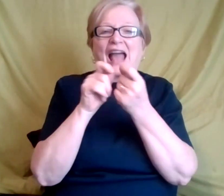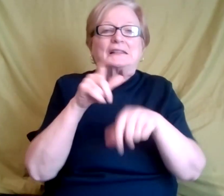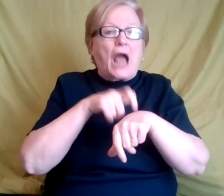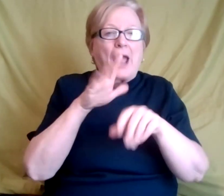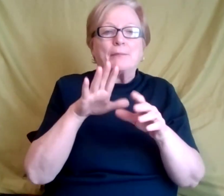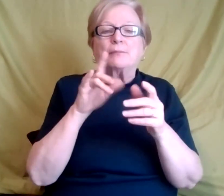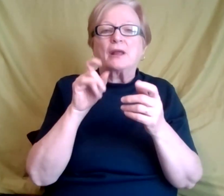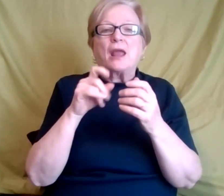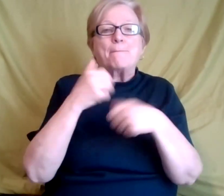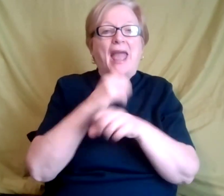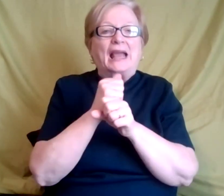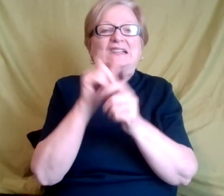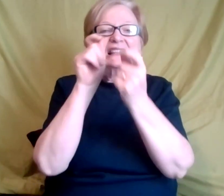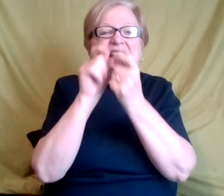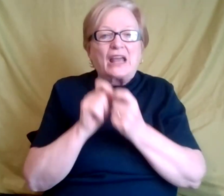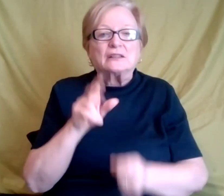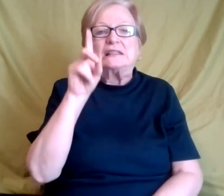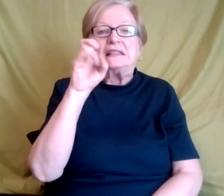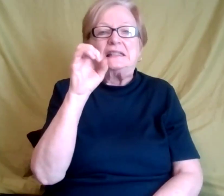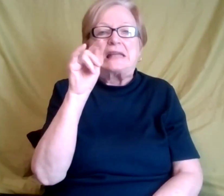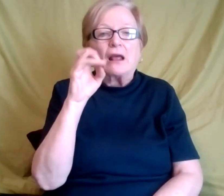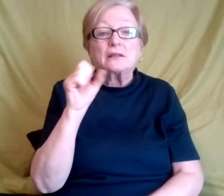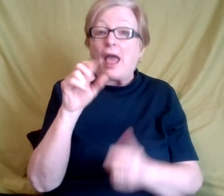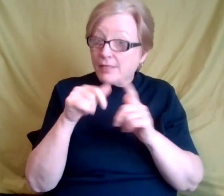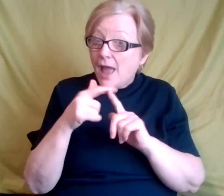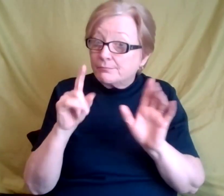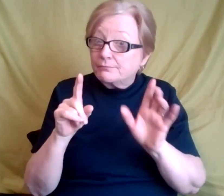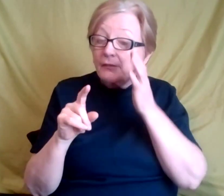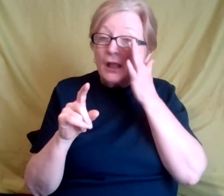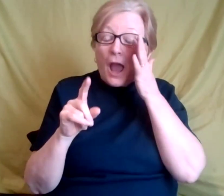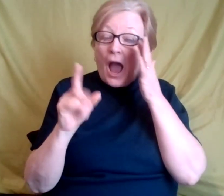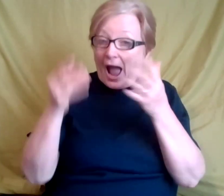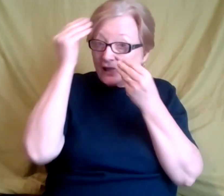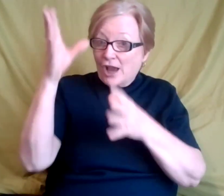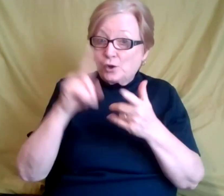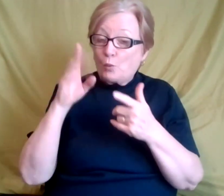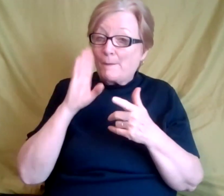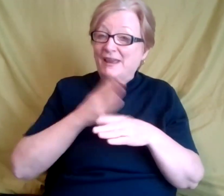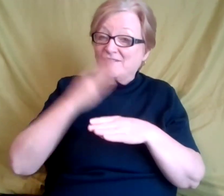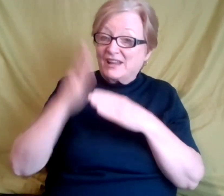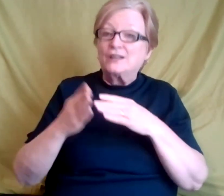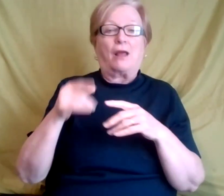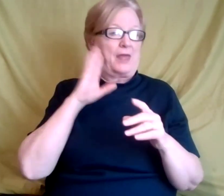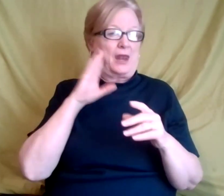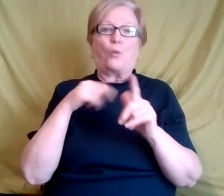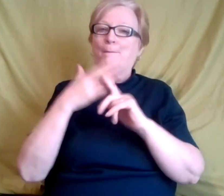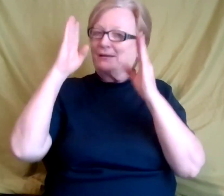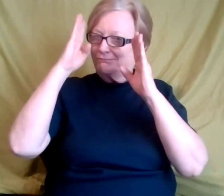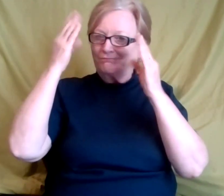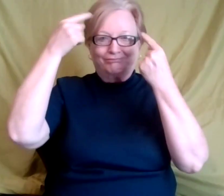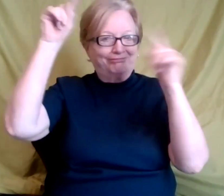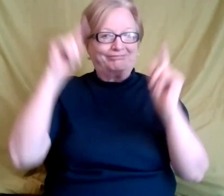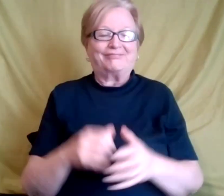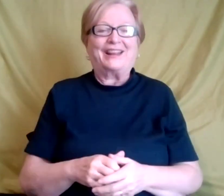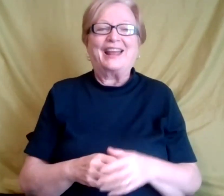you know, create those details. And when I tell you it's done, it's done. Yes. No, you're doing